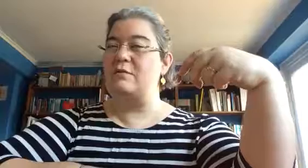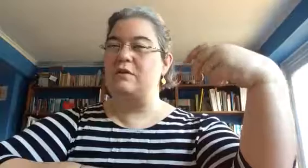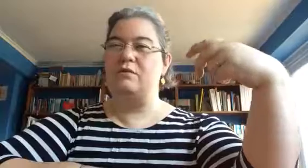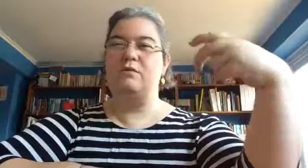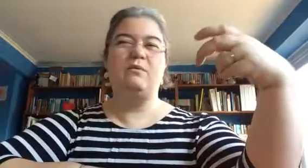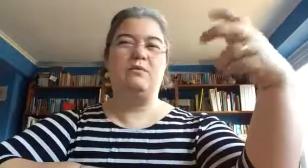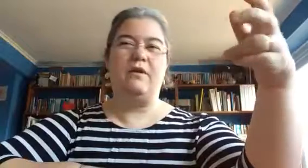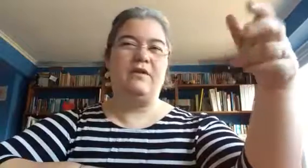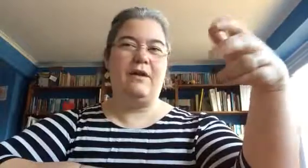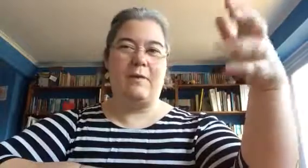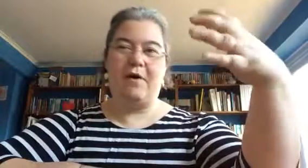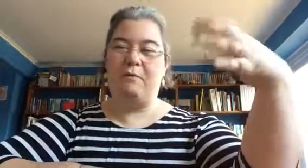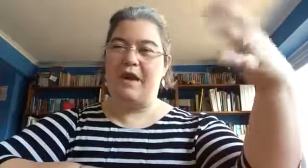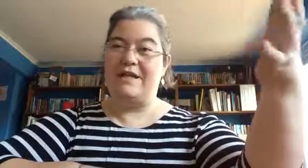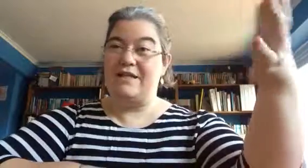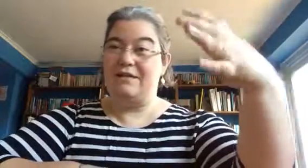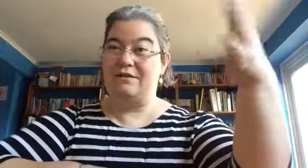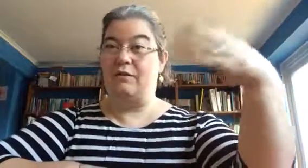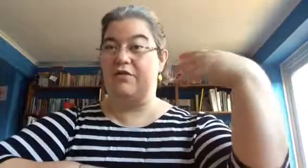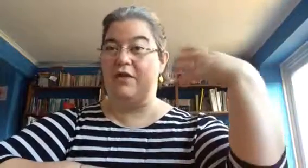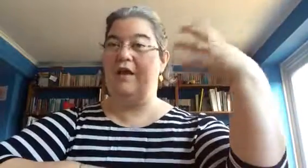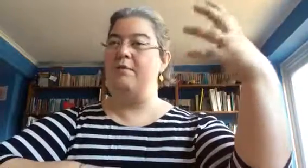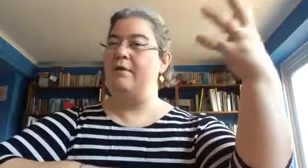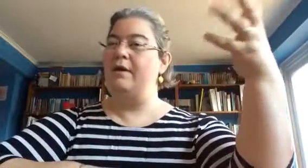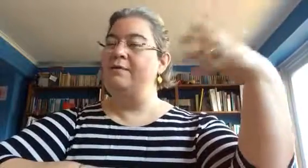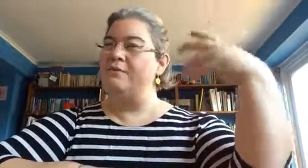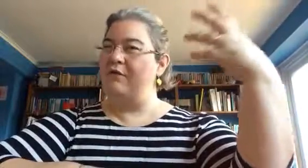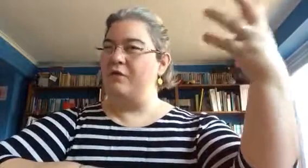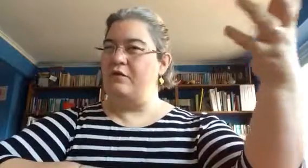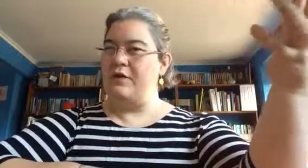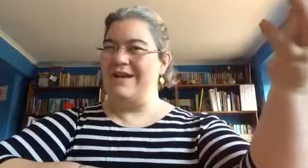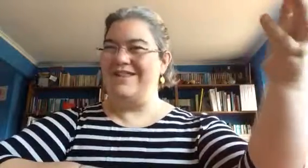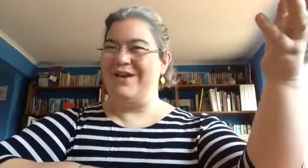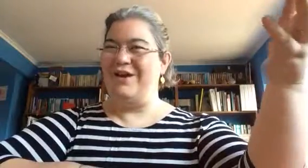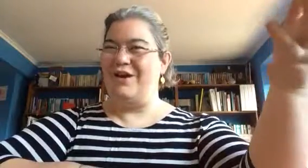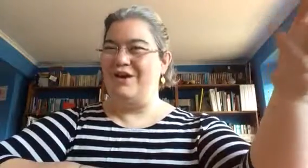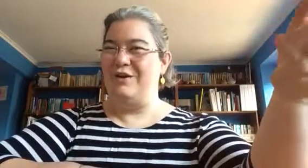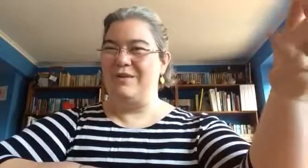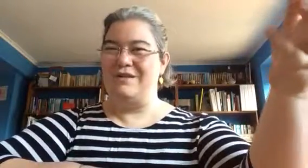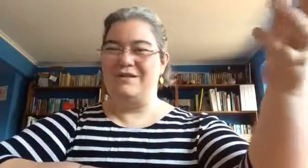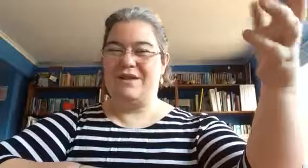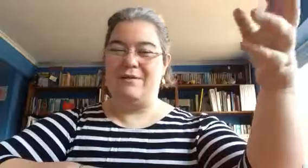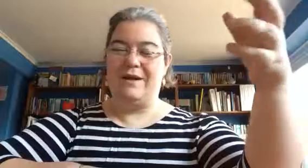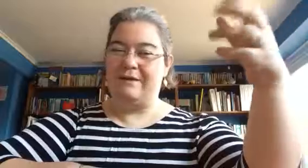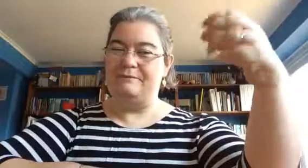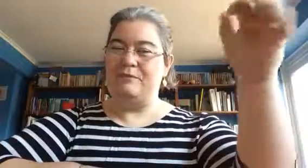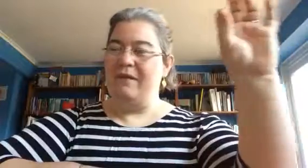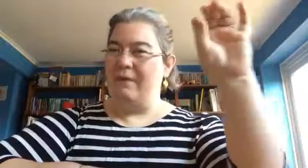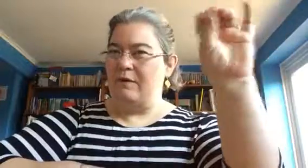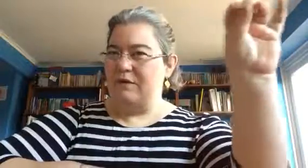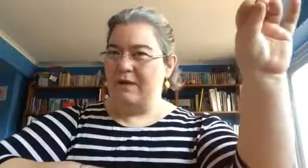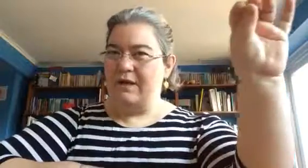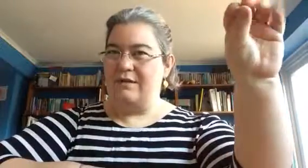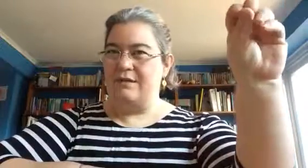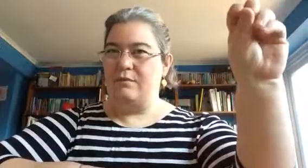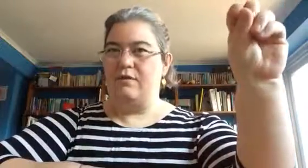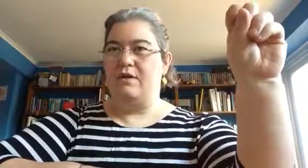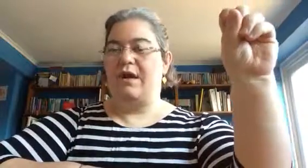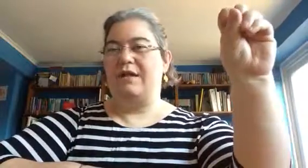time I thought, ooh, I think I might be getting somewhere, I think I've got a feeling that I know where this is going, there would just be a little something that